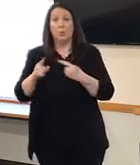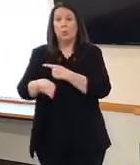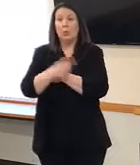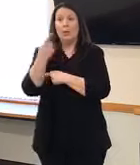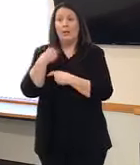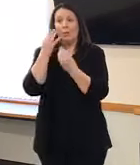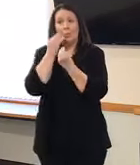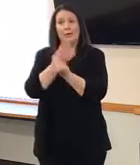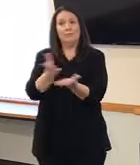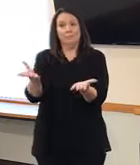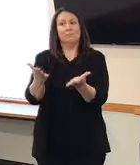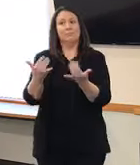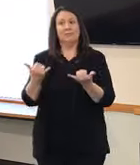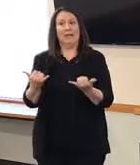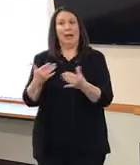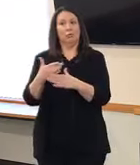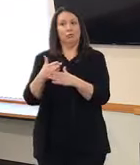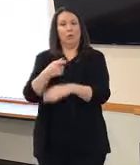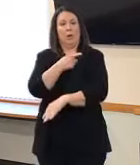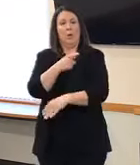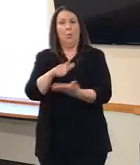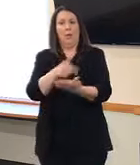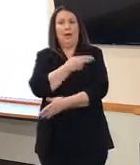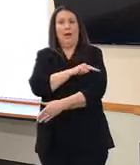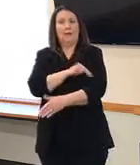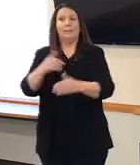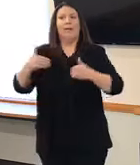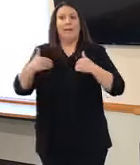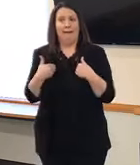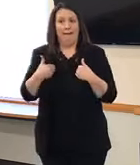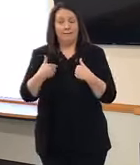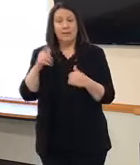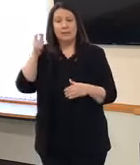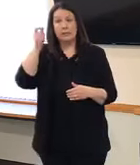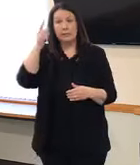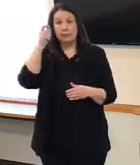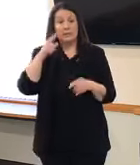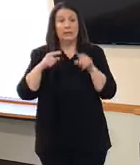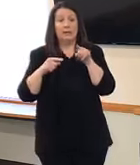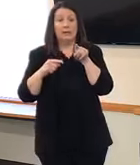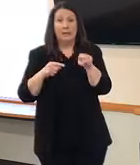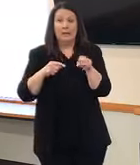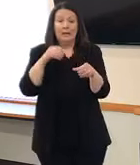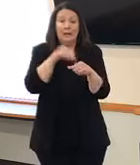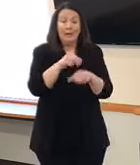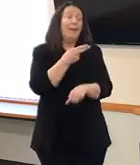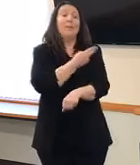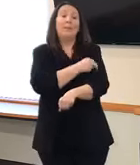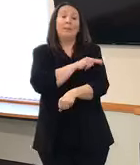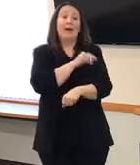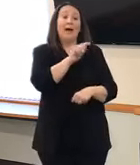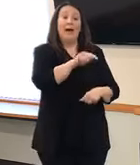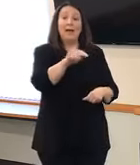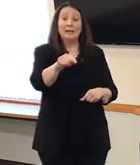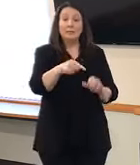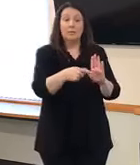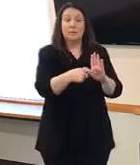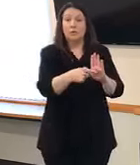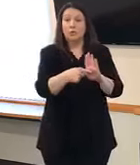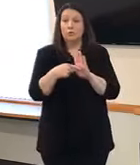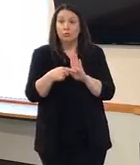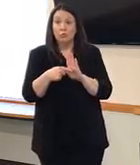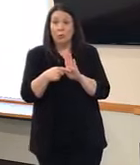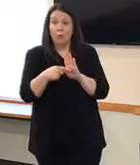being today, we're able to share that information. Please be aware though, the numbers reflected by the hospital systems do not necessarily